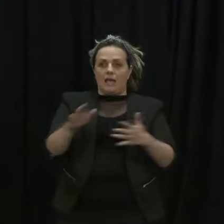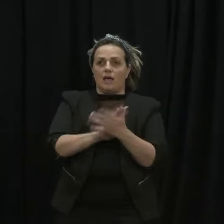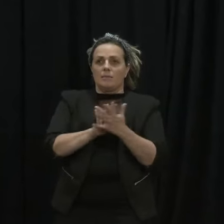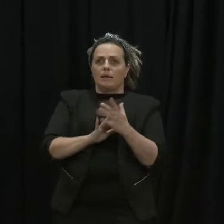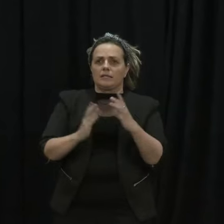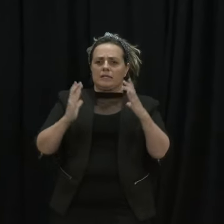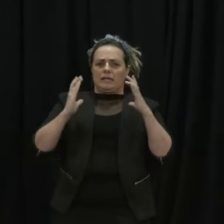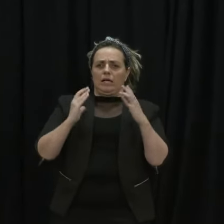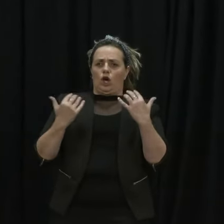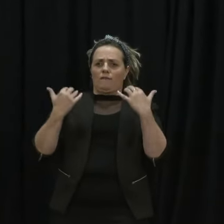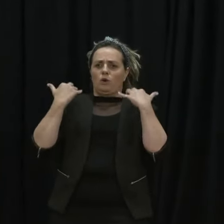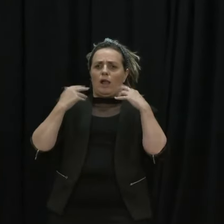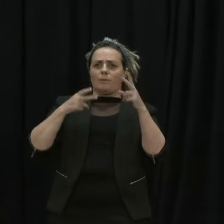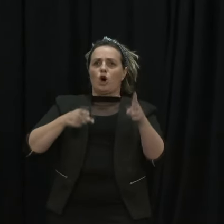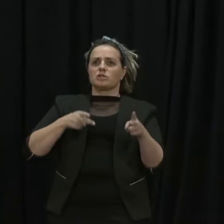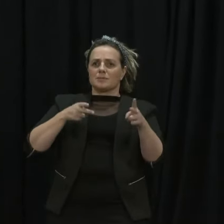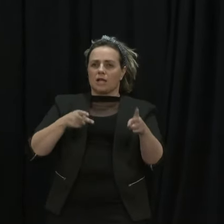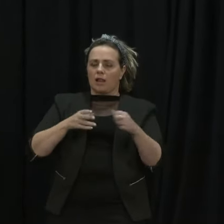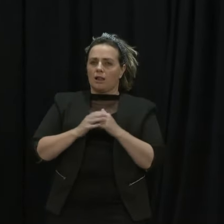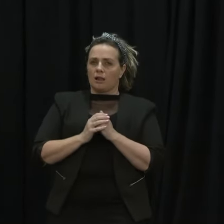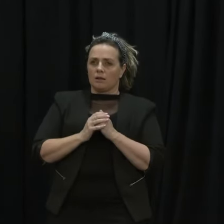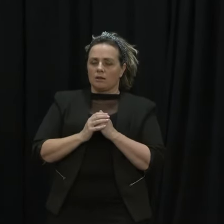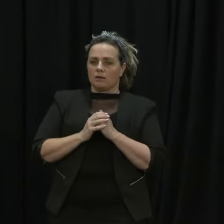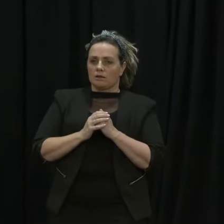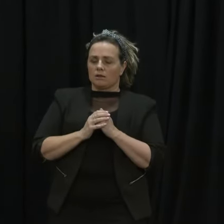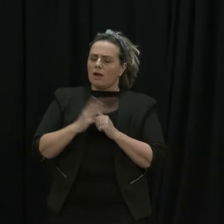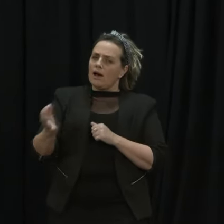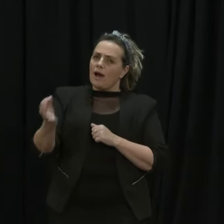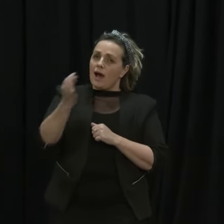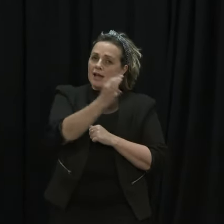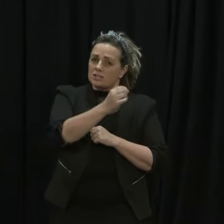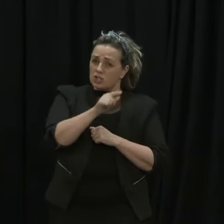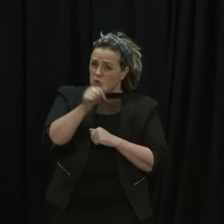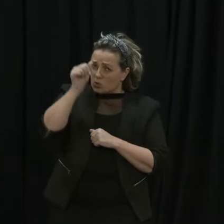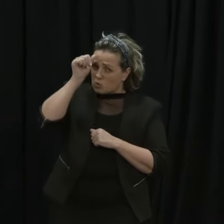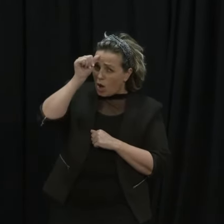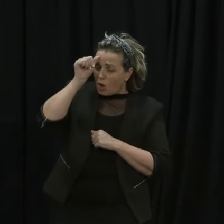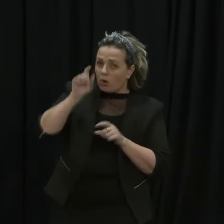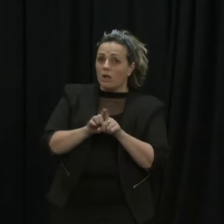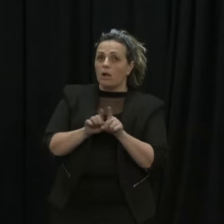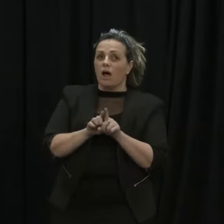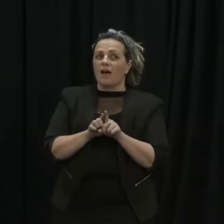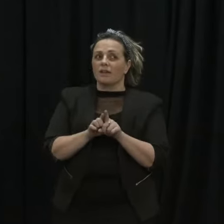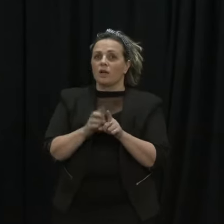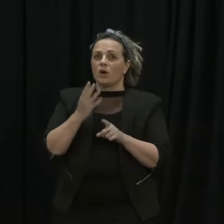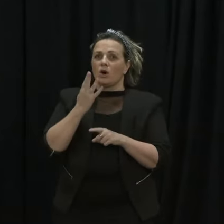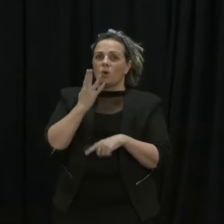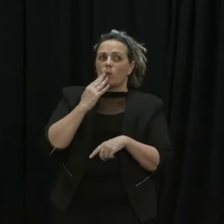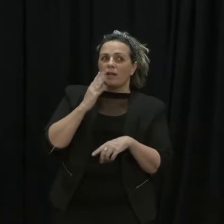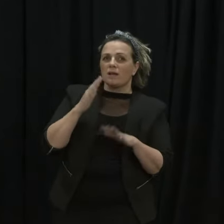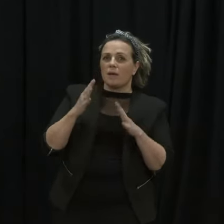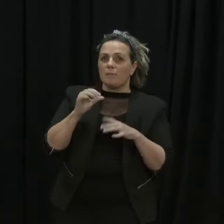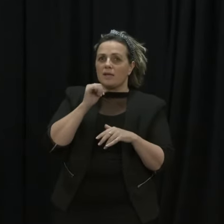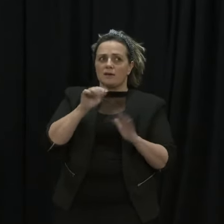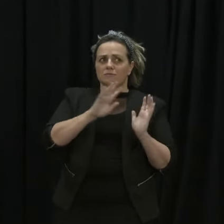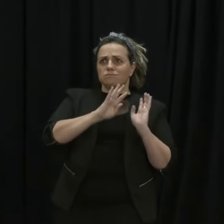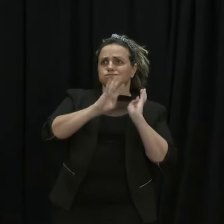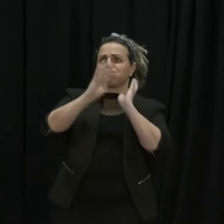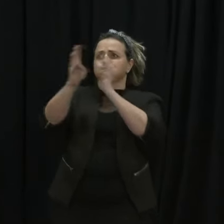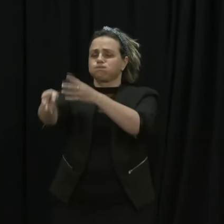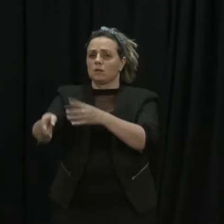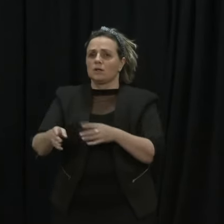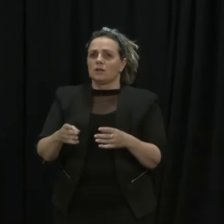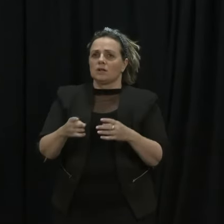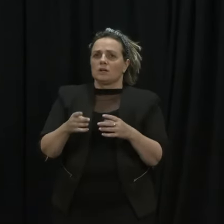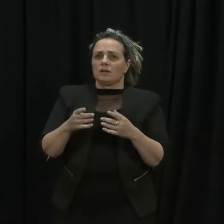pressure put on it. Do you have any indication where if New Zealand may start to look at getting those kind of